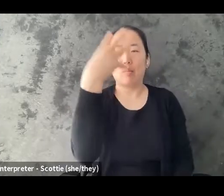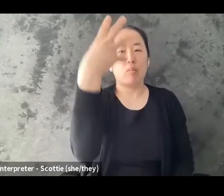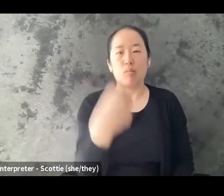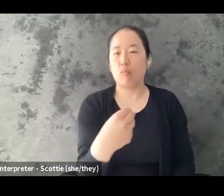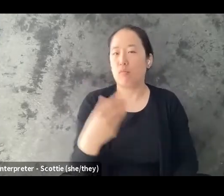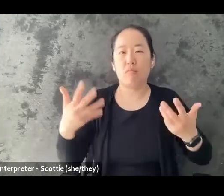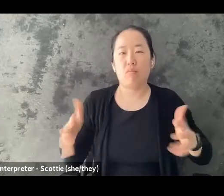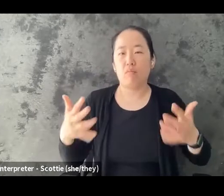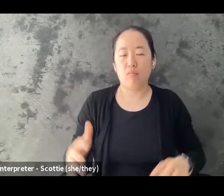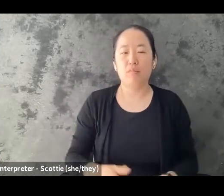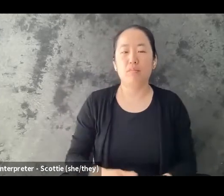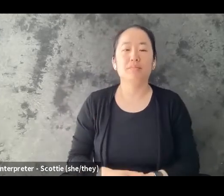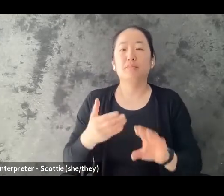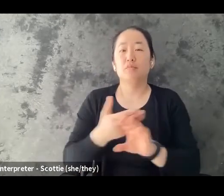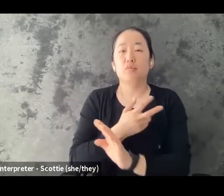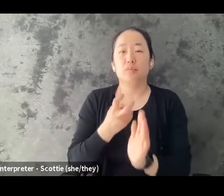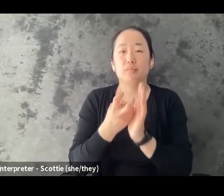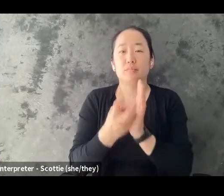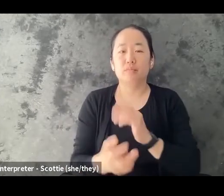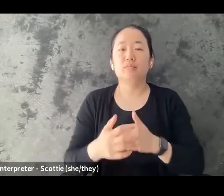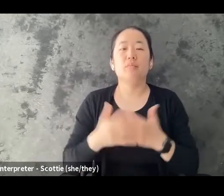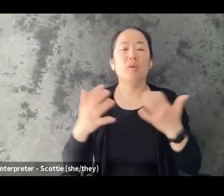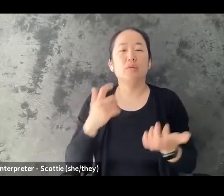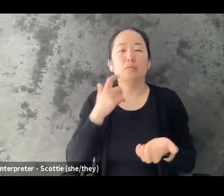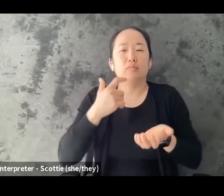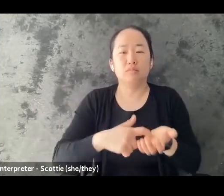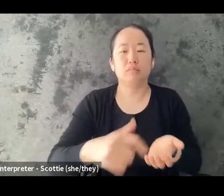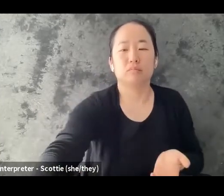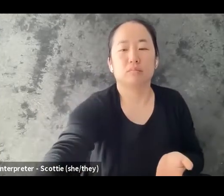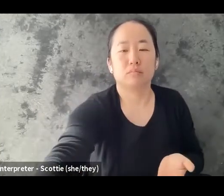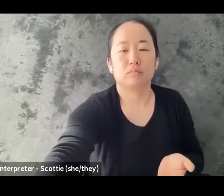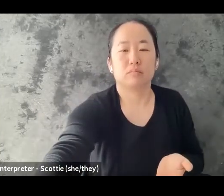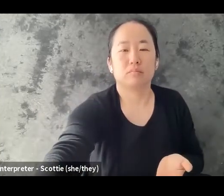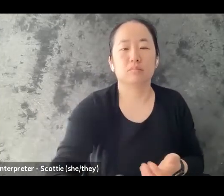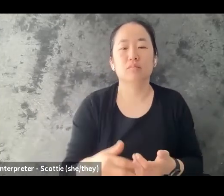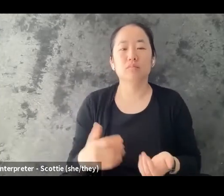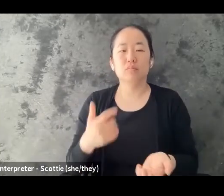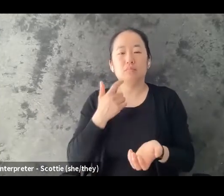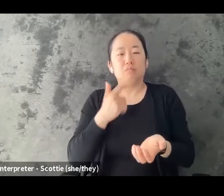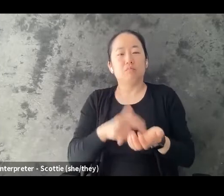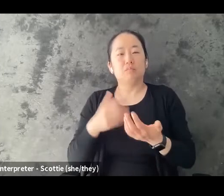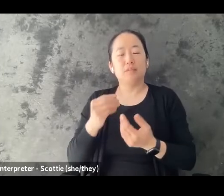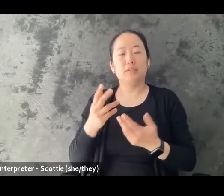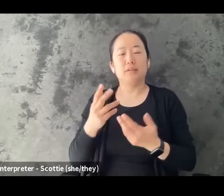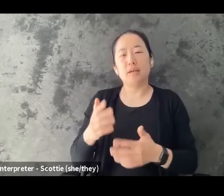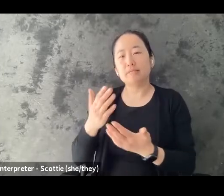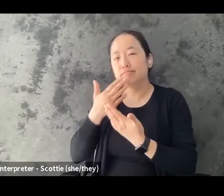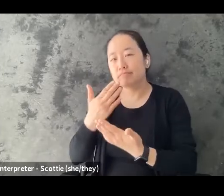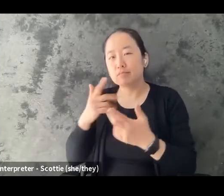tonight's webinar, I want to acknowledge and just extend gratitude gratitude for our ASL interpreters and